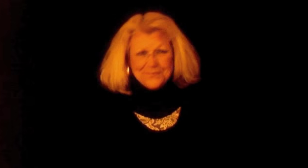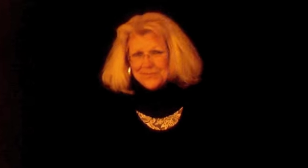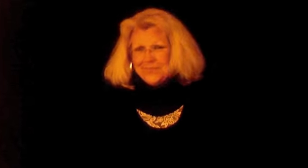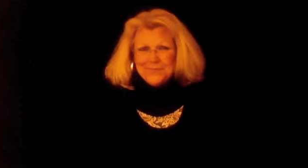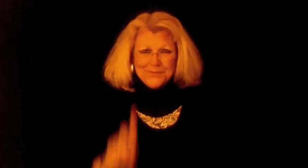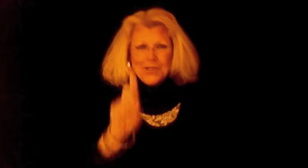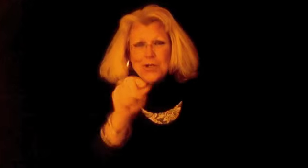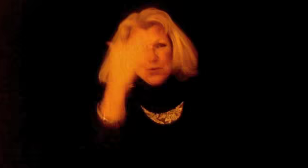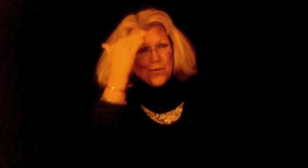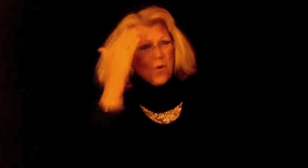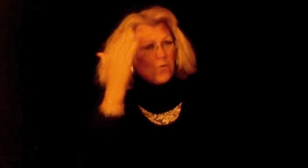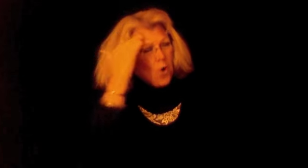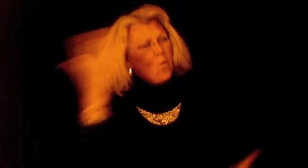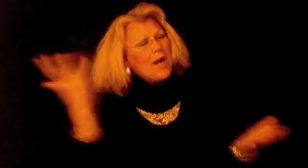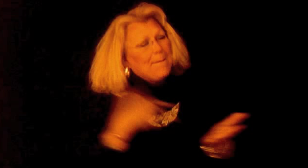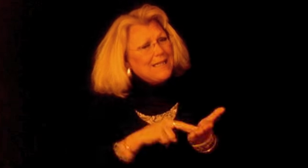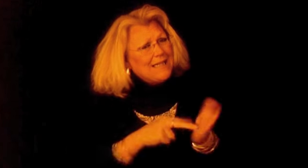Do you know what I mean?